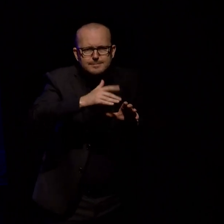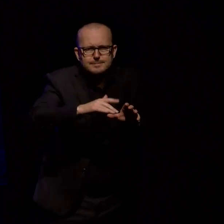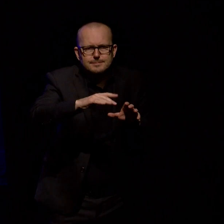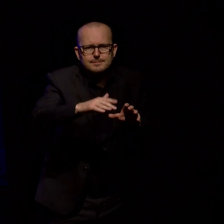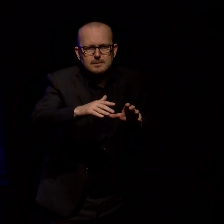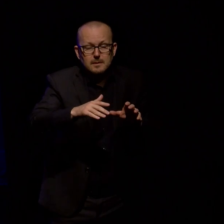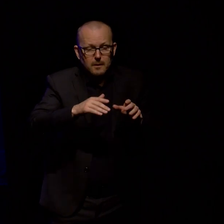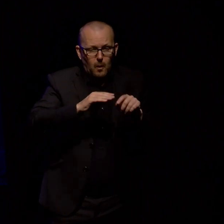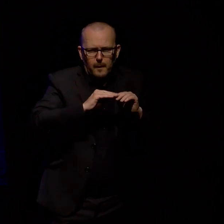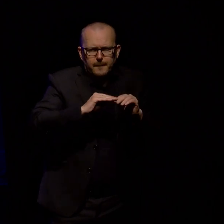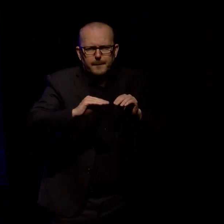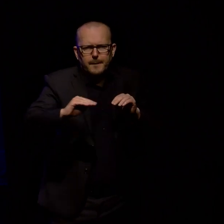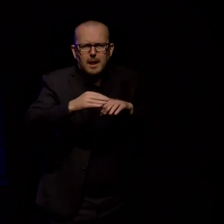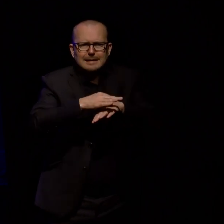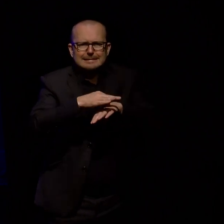translucent sheets of skin.